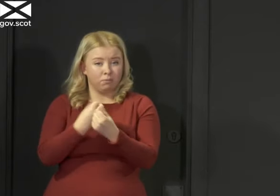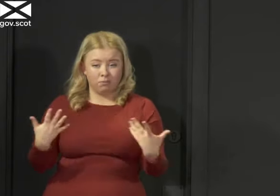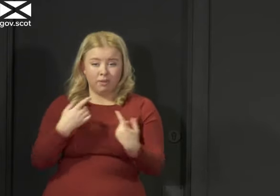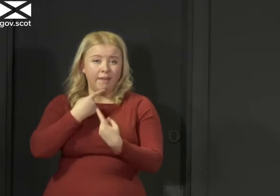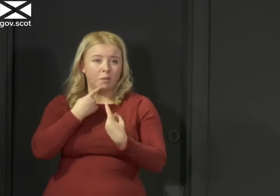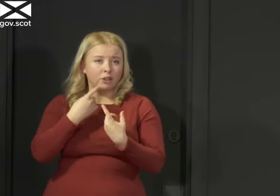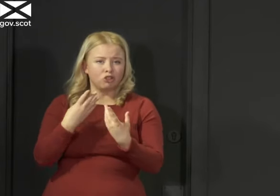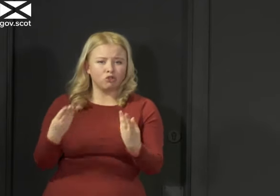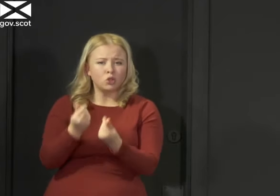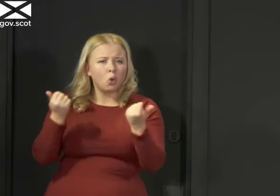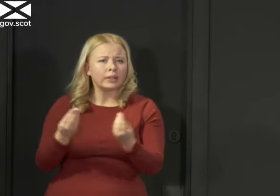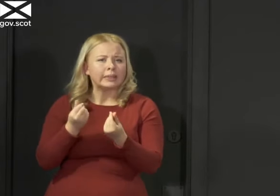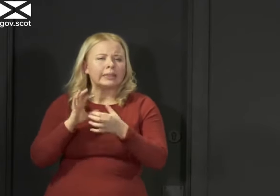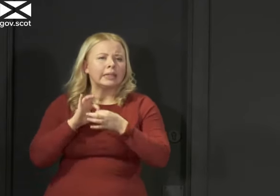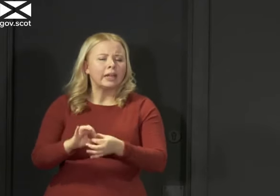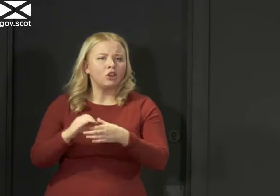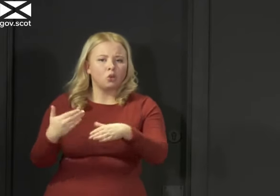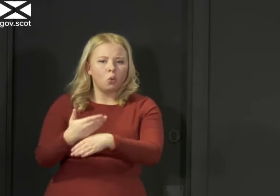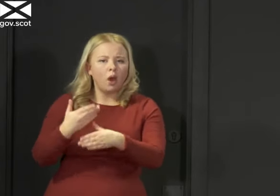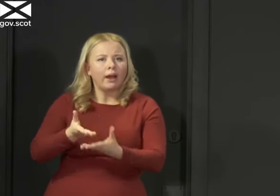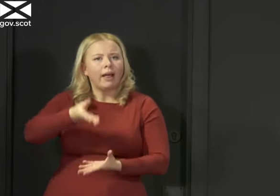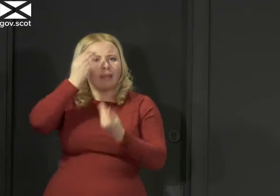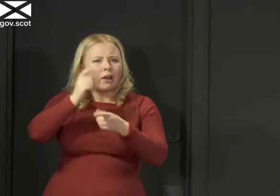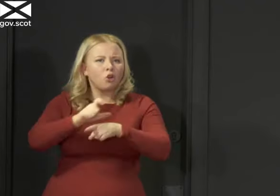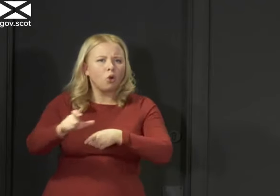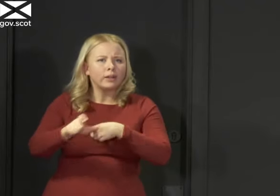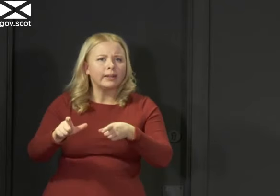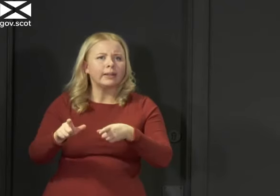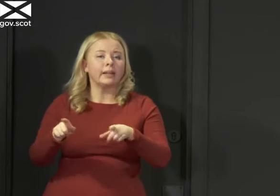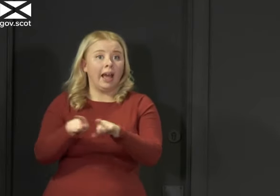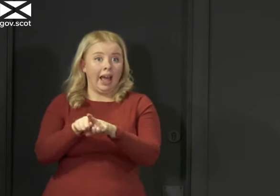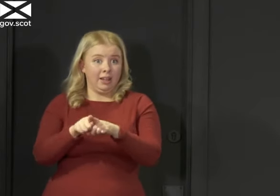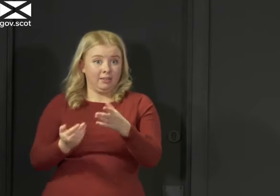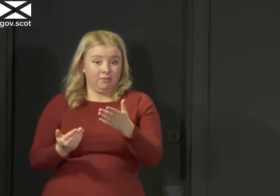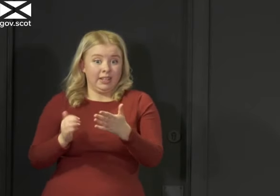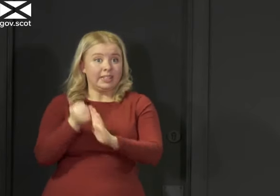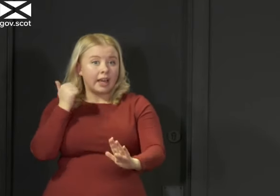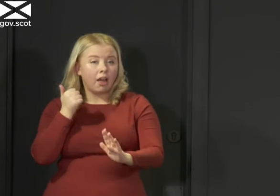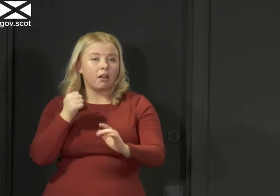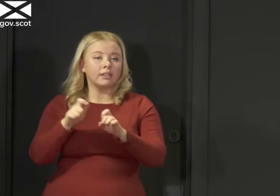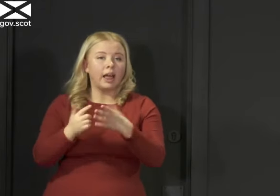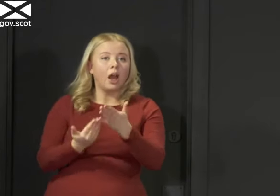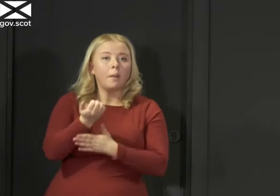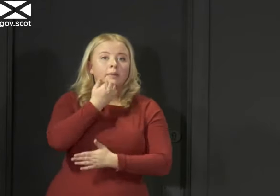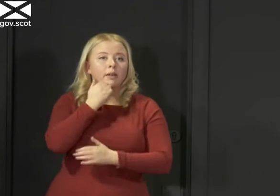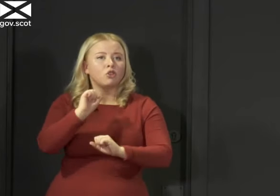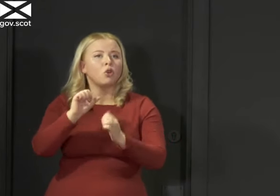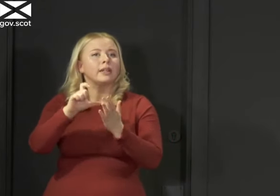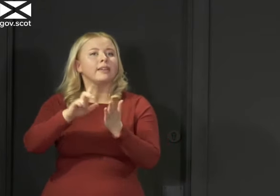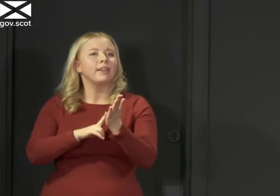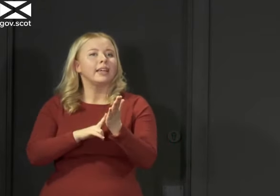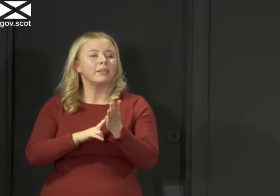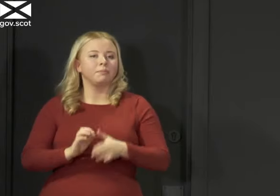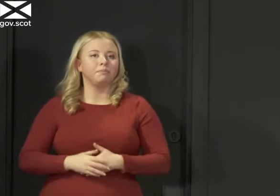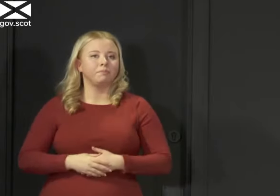on jobs that are immediately available and on practical skills such as updating or developing your CV. Yesterday,